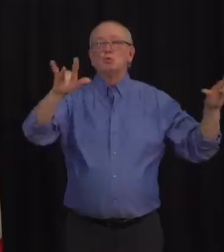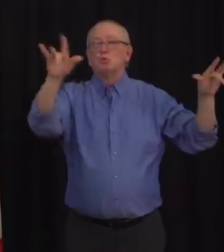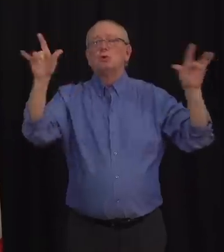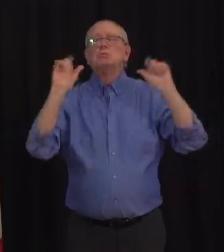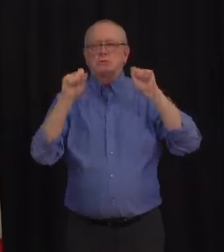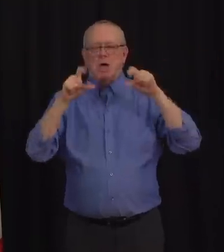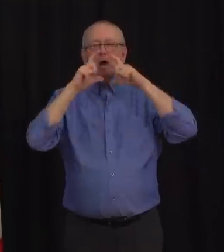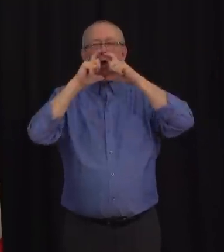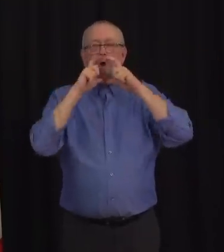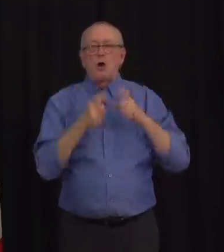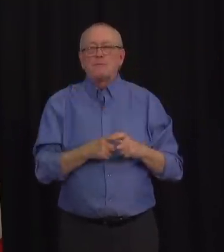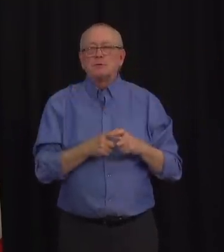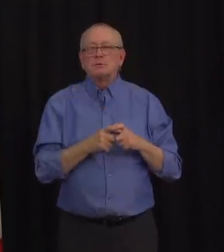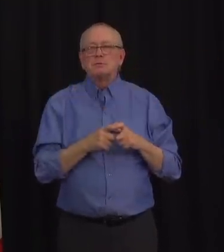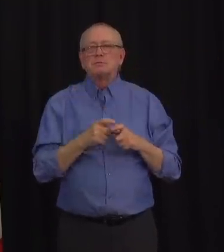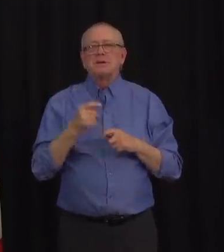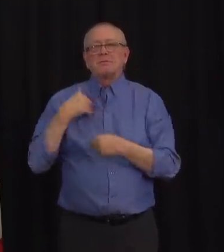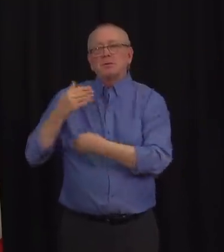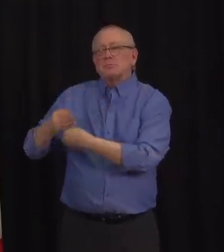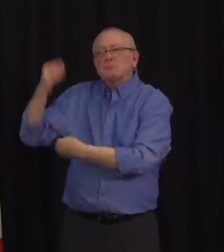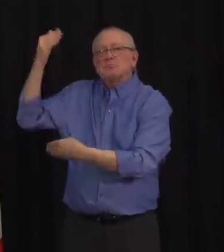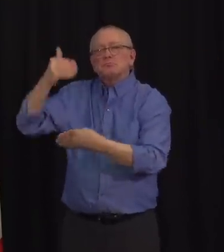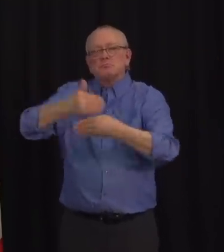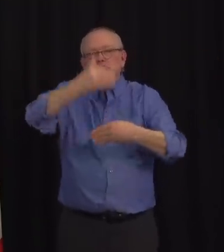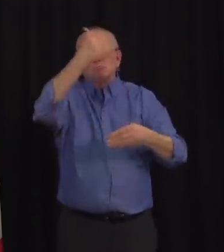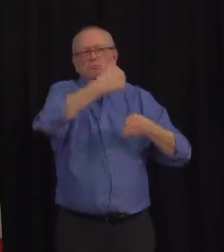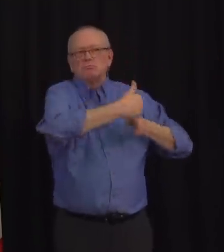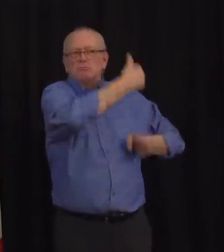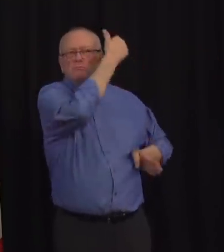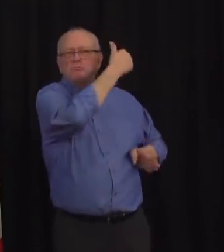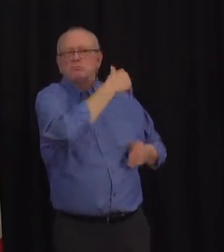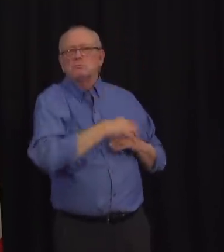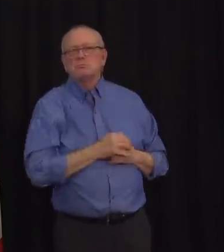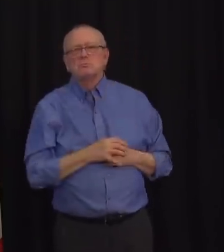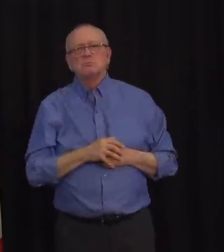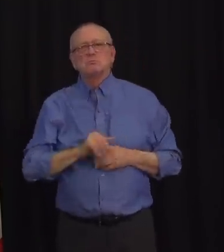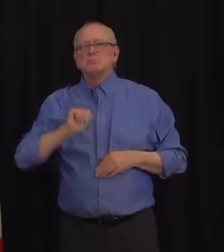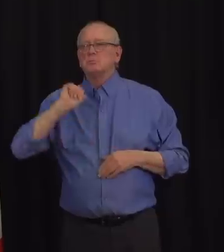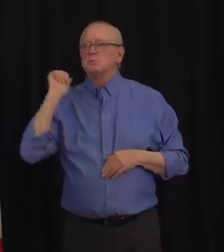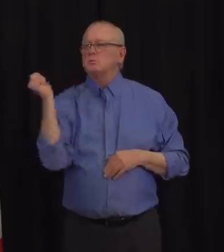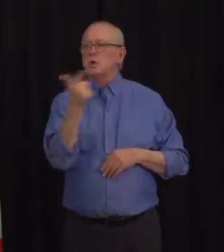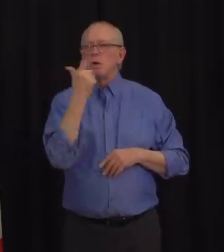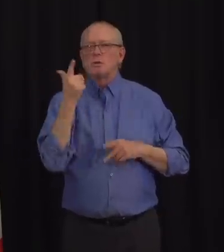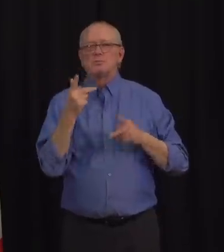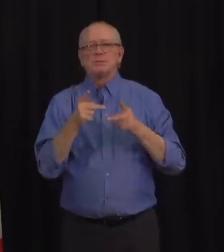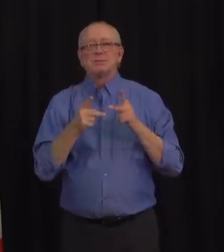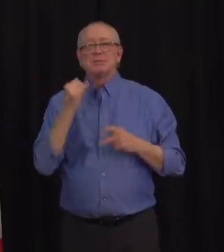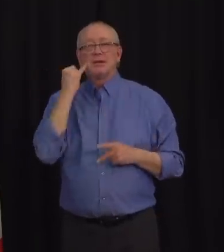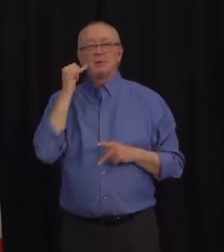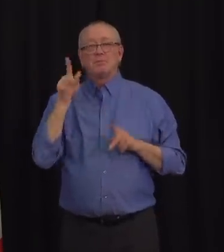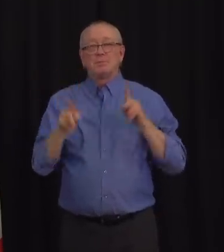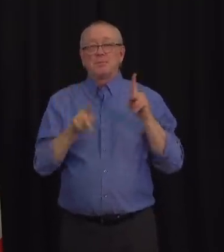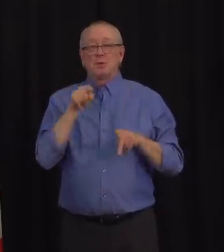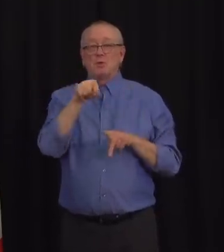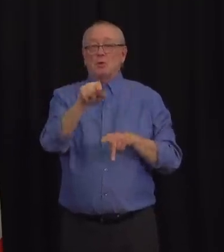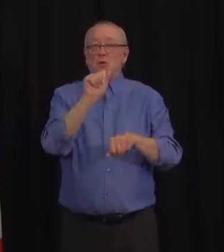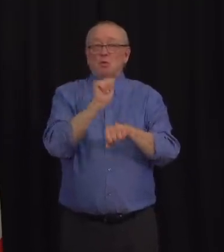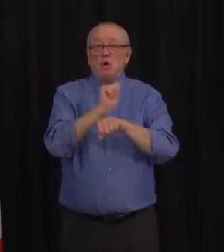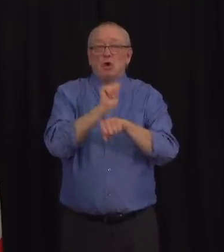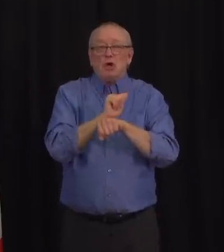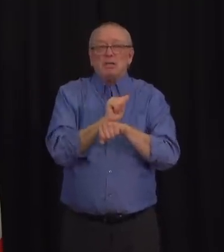barrier is in place. This includes any location where employees are present in person, and it applies to visitors,